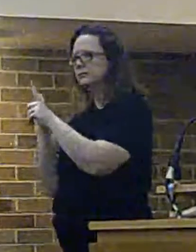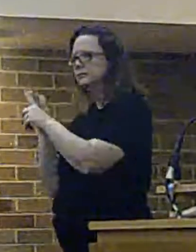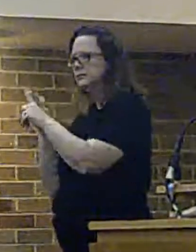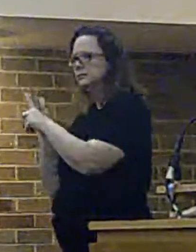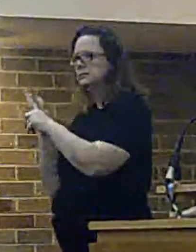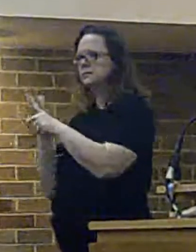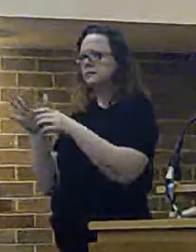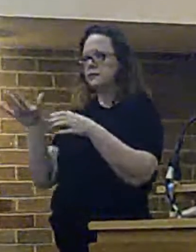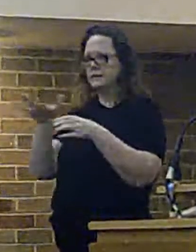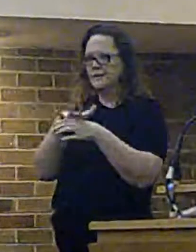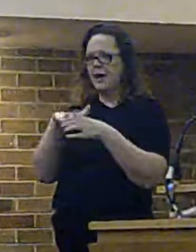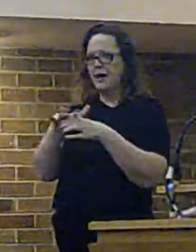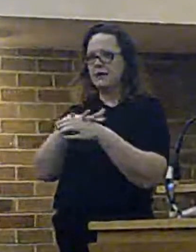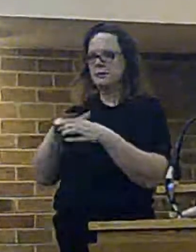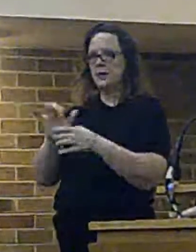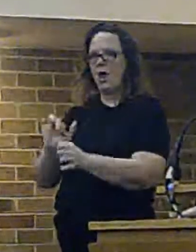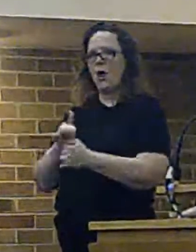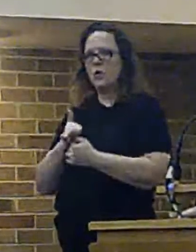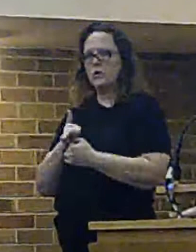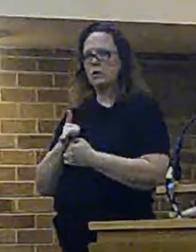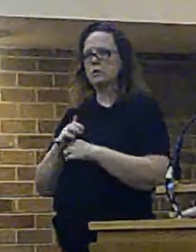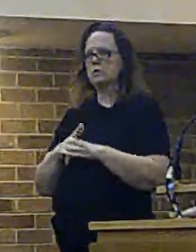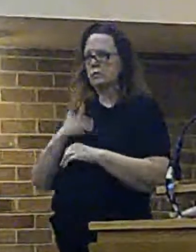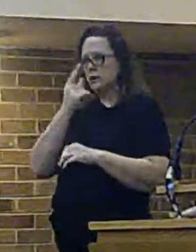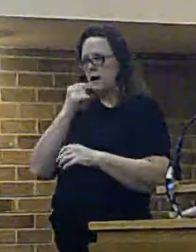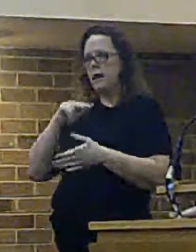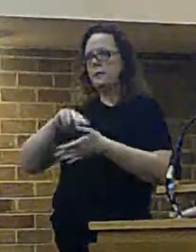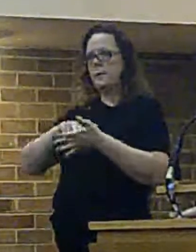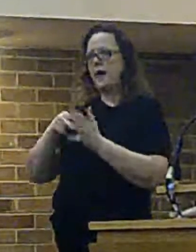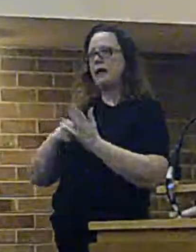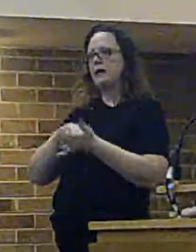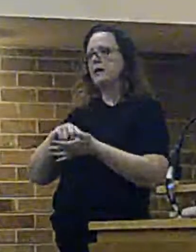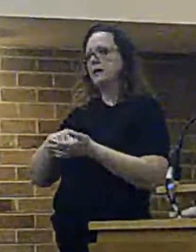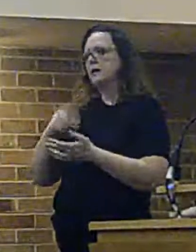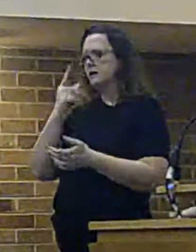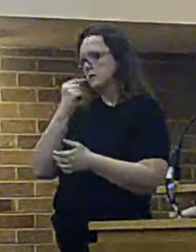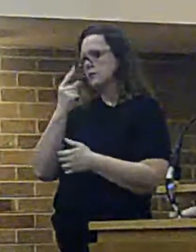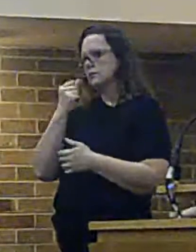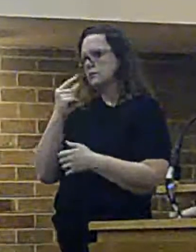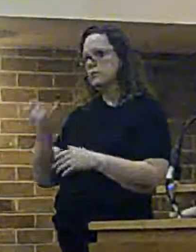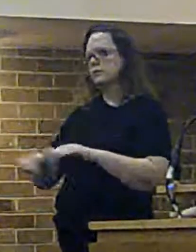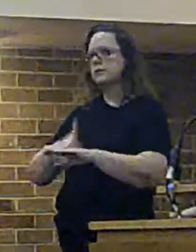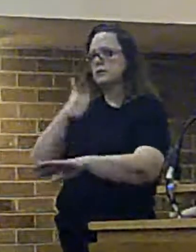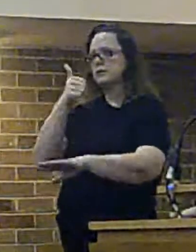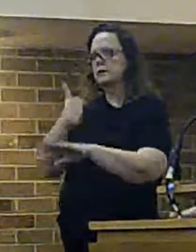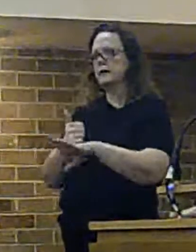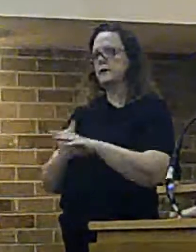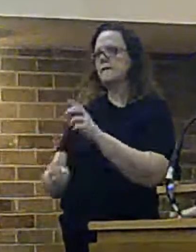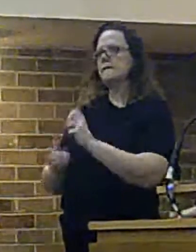that there would be the appropriate planning consent to build a new fire station.